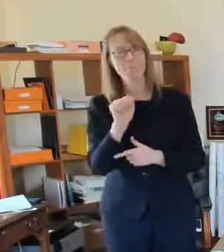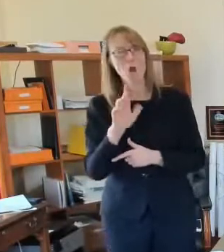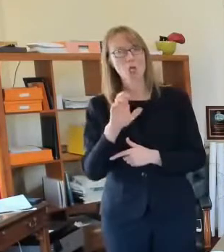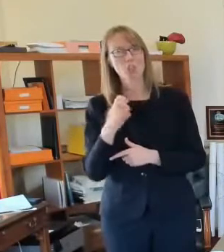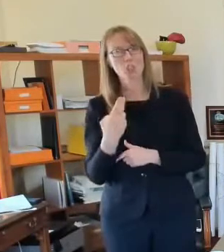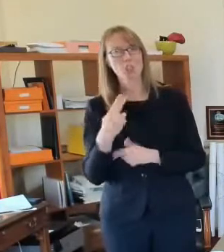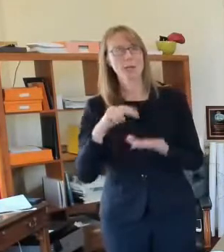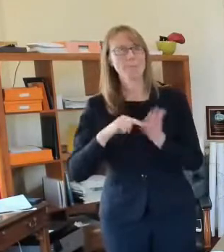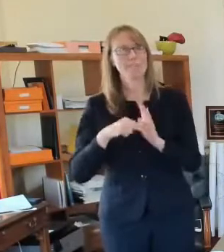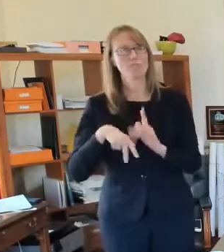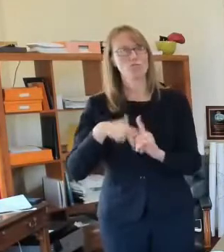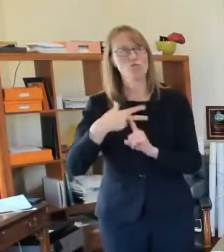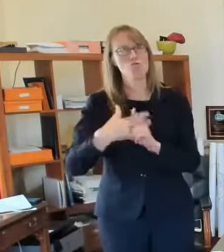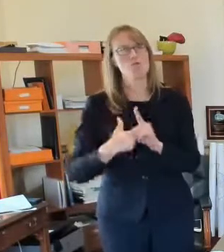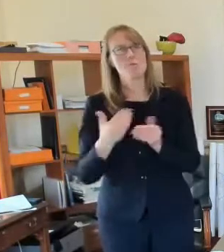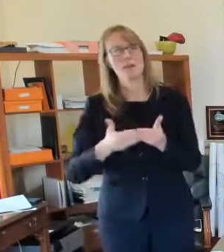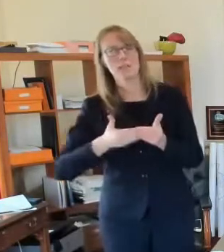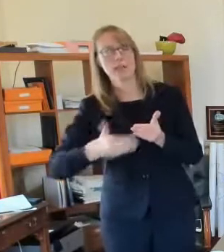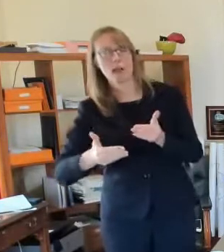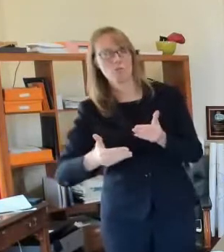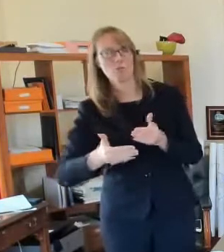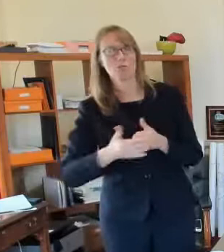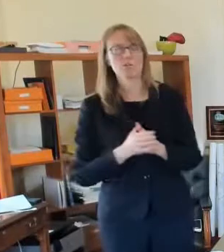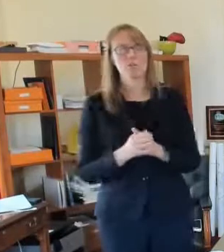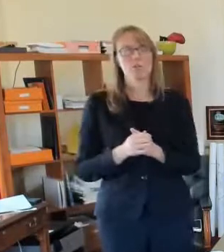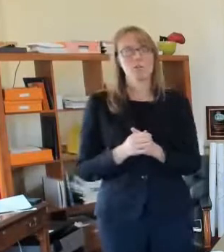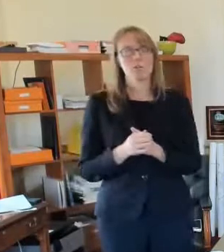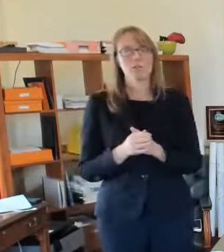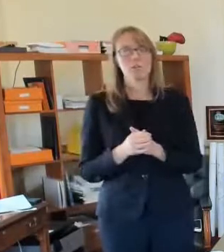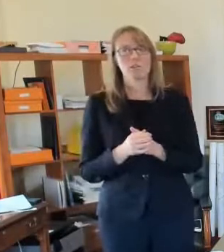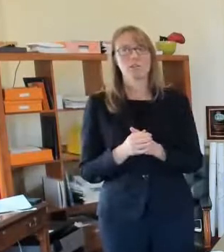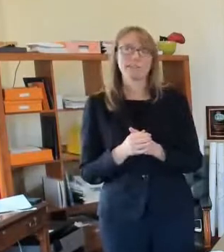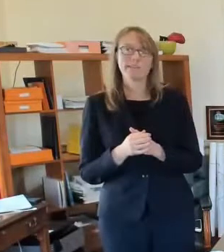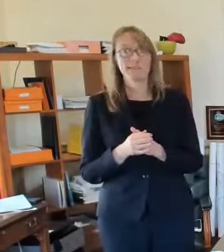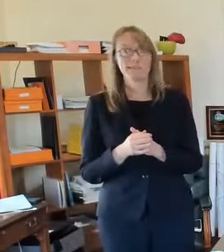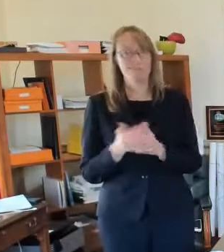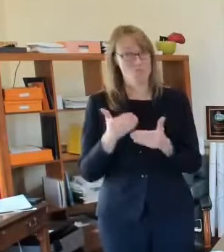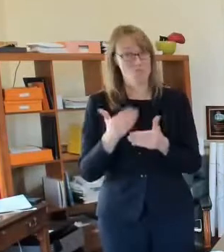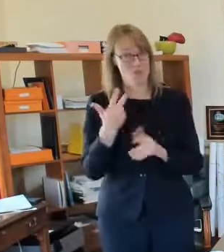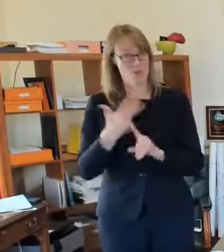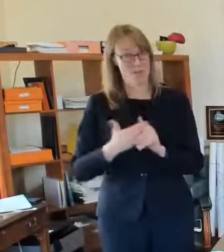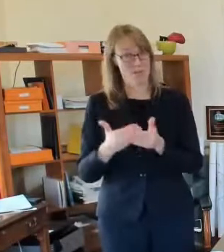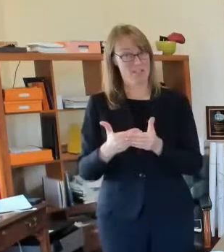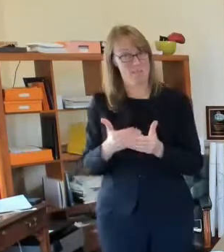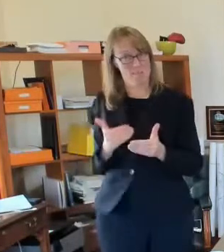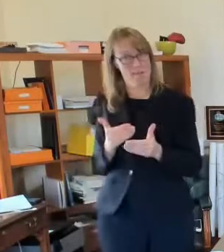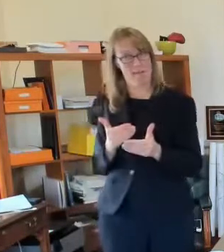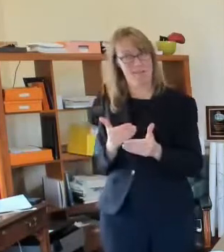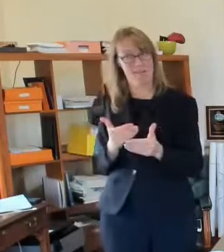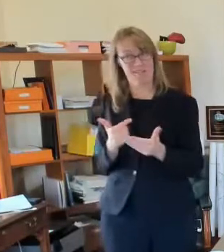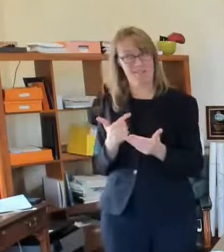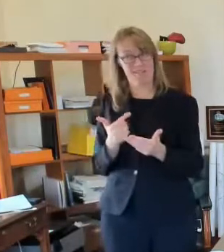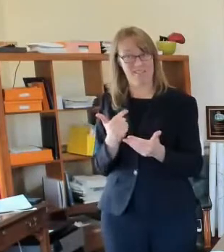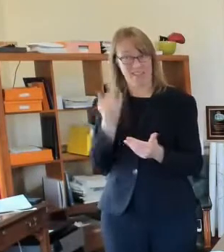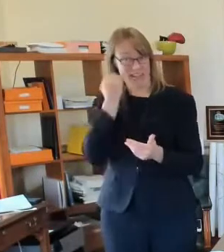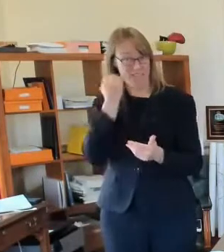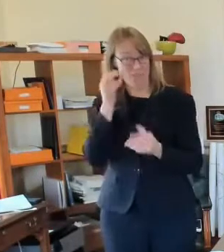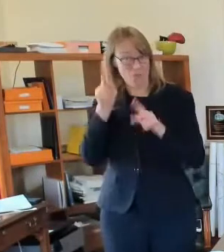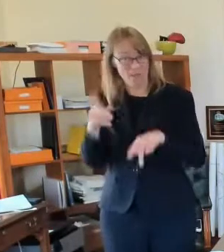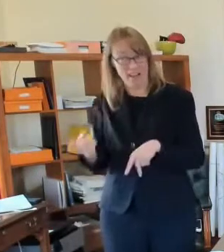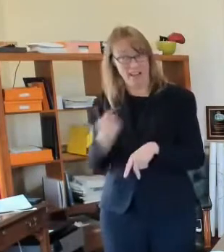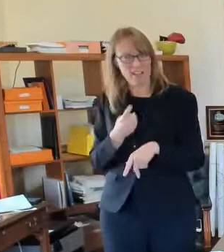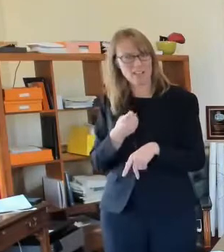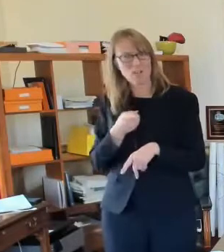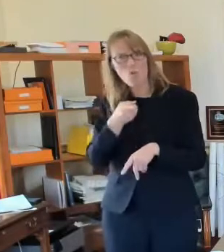if you would ask me three months ago what where we'd be today i i mean we just don't have a crystal ball i